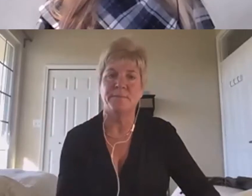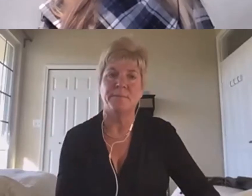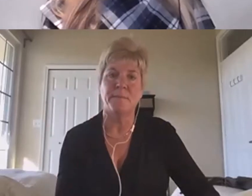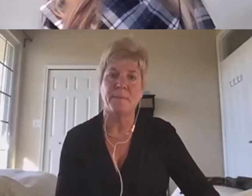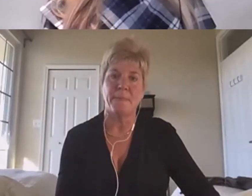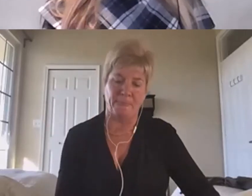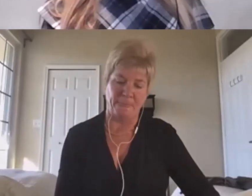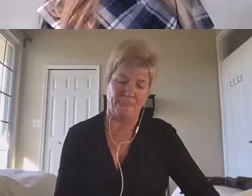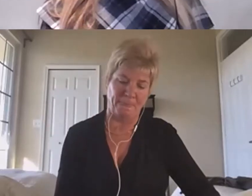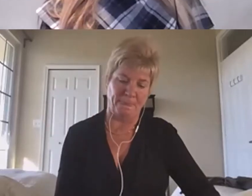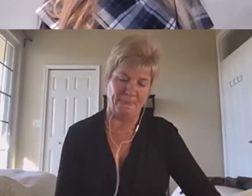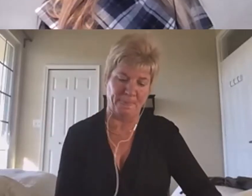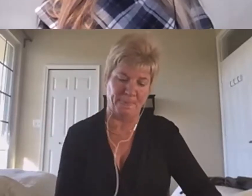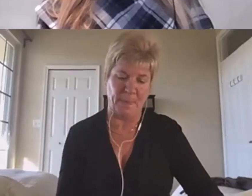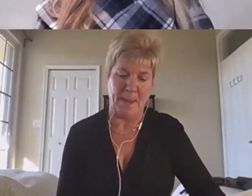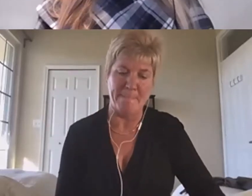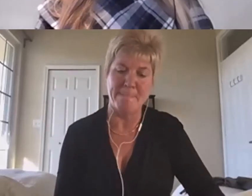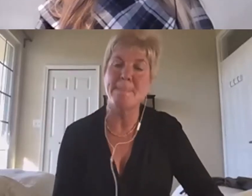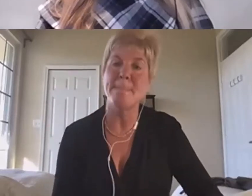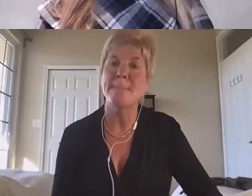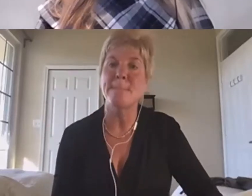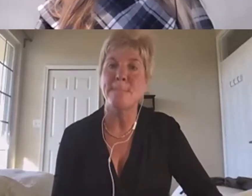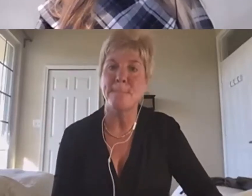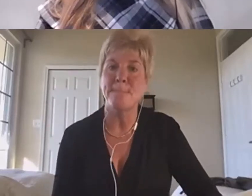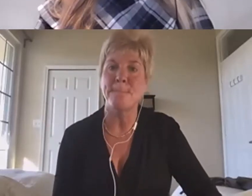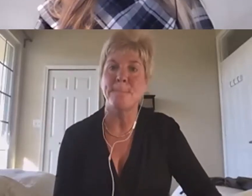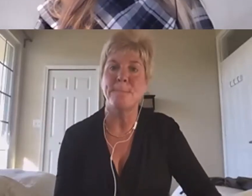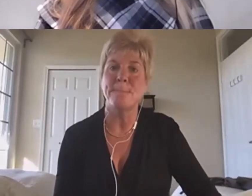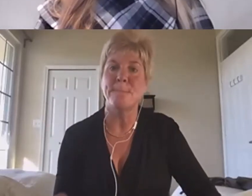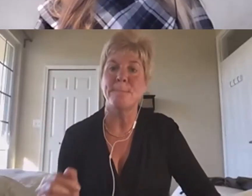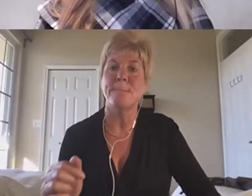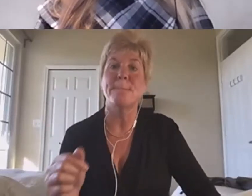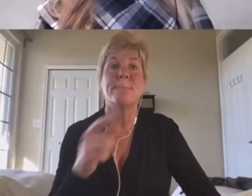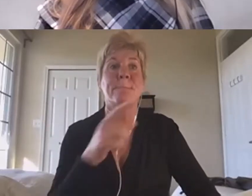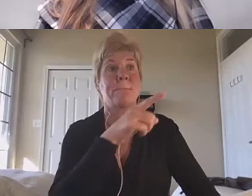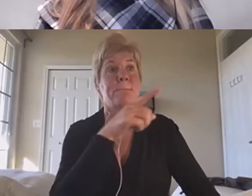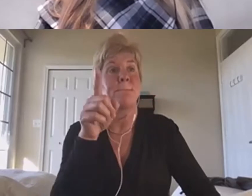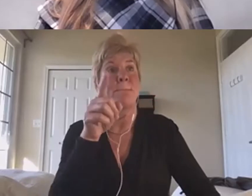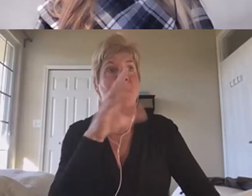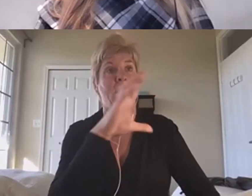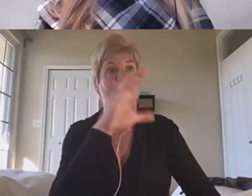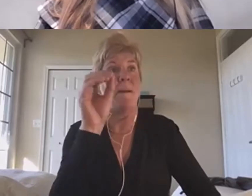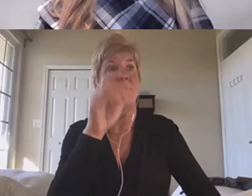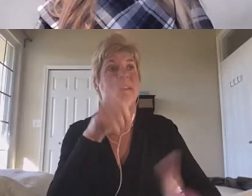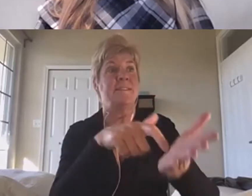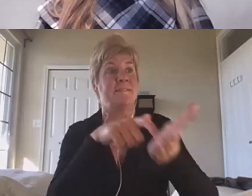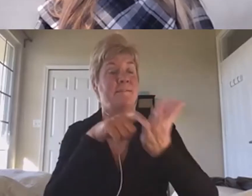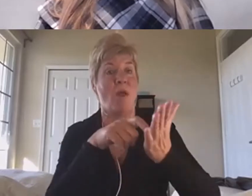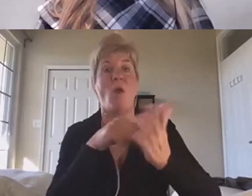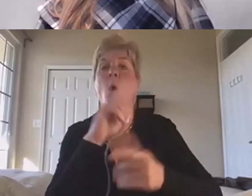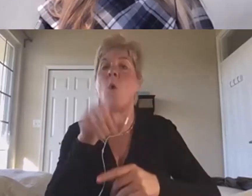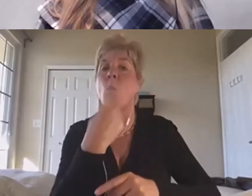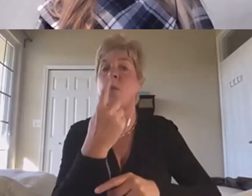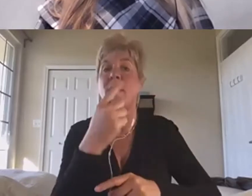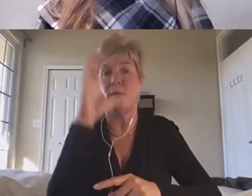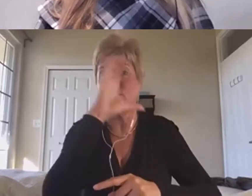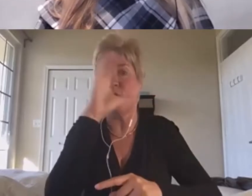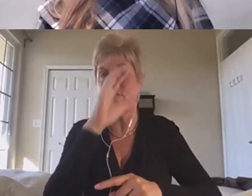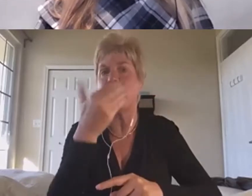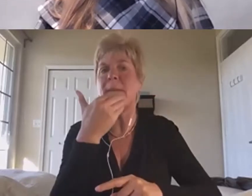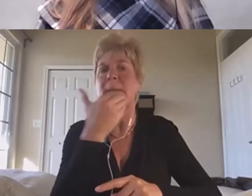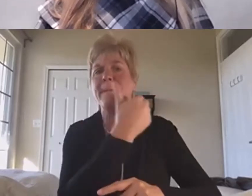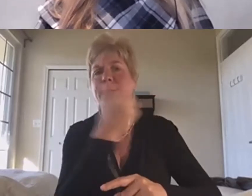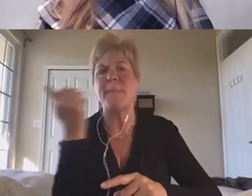If your demand as a company is to find the best talent you possibly can,